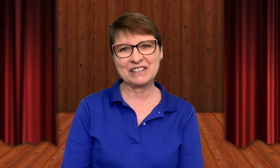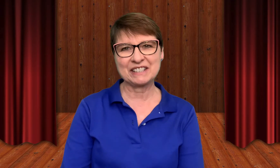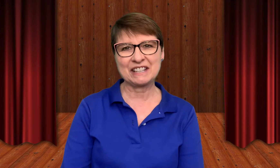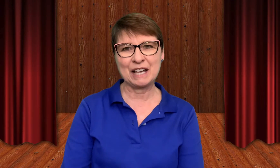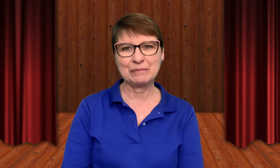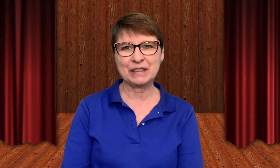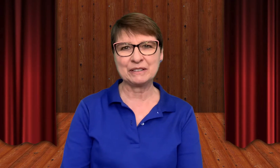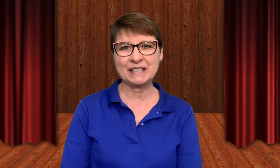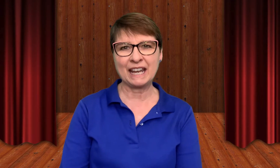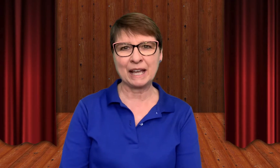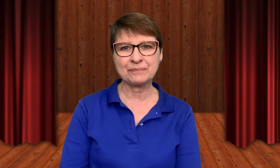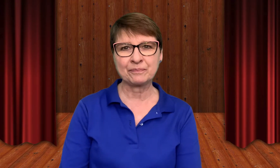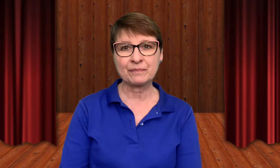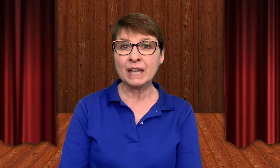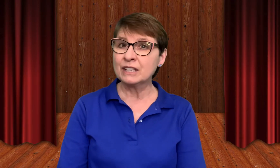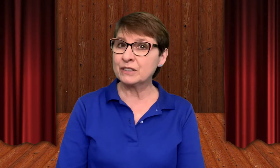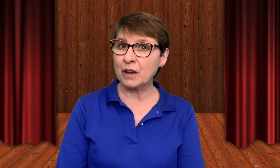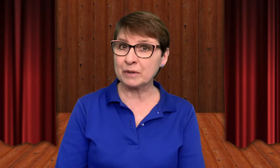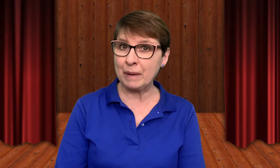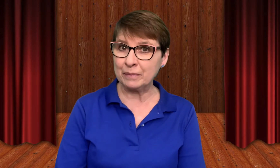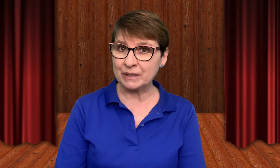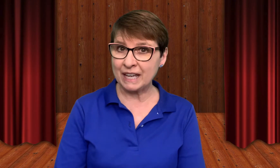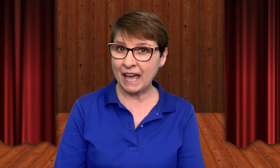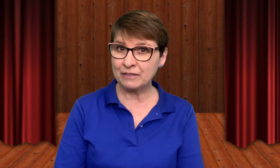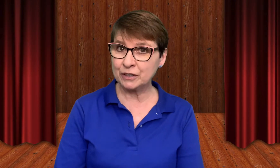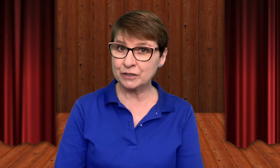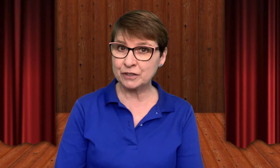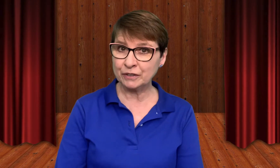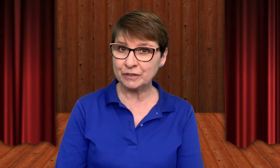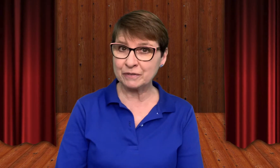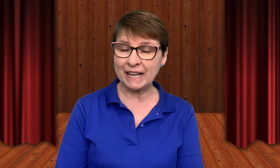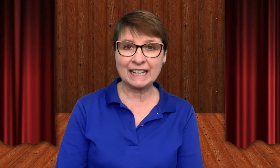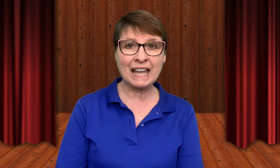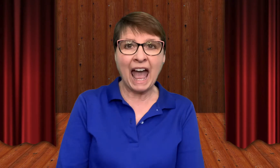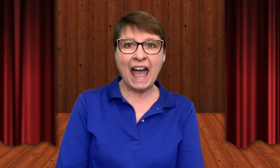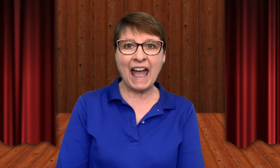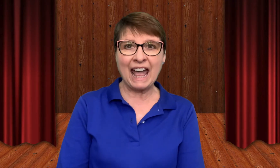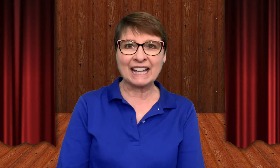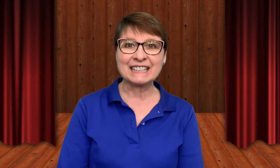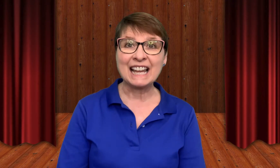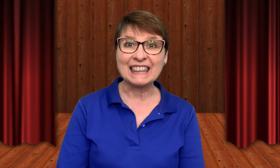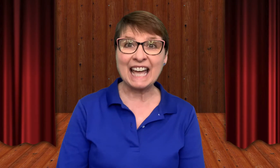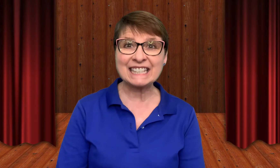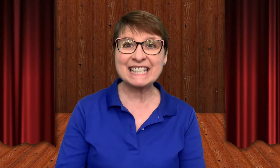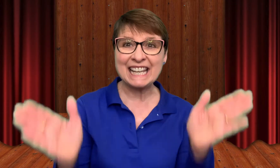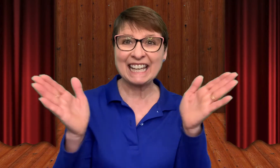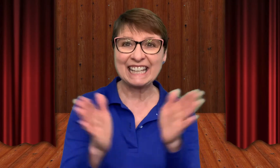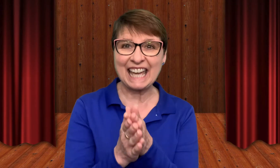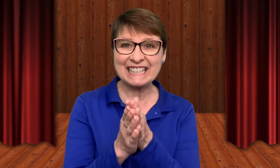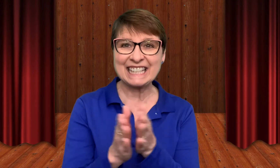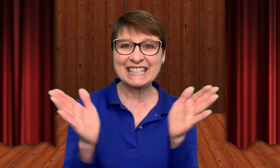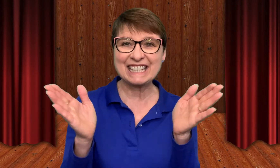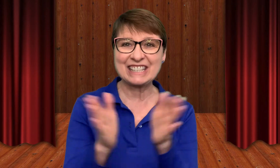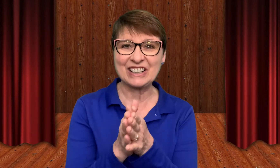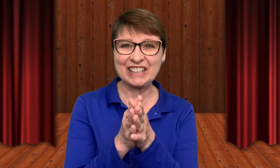this time with you today. So remember to have your journals ready and let's get started.